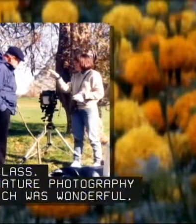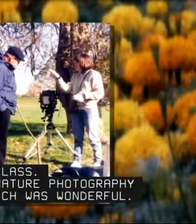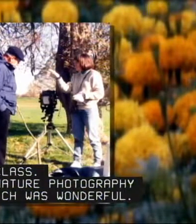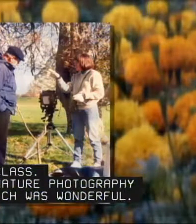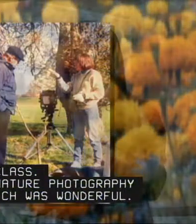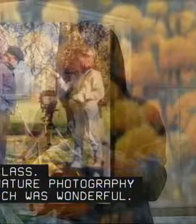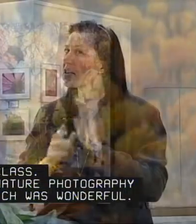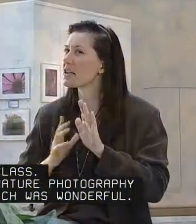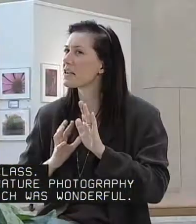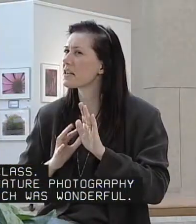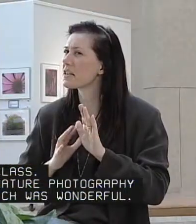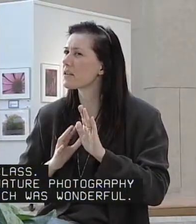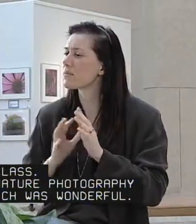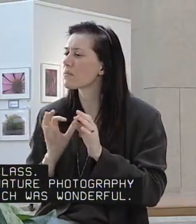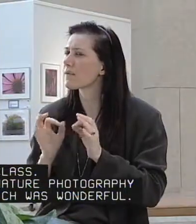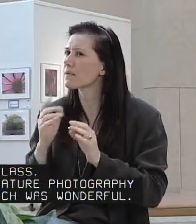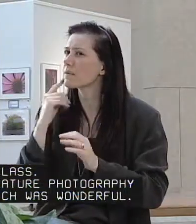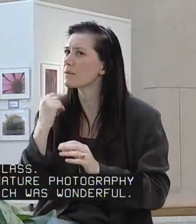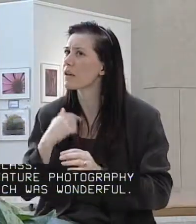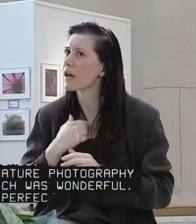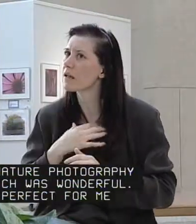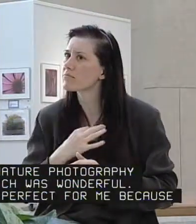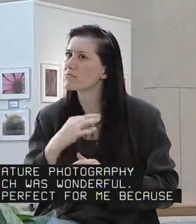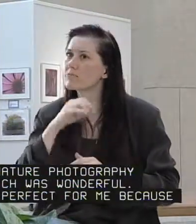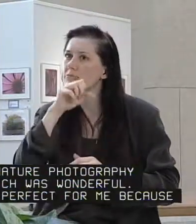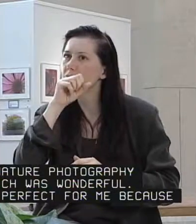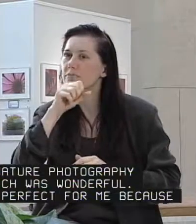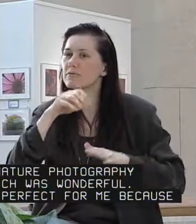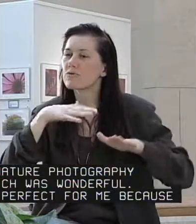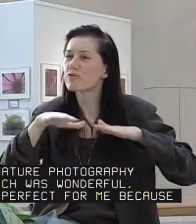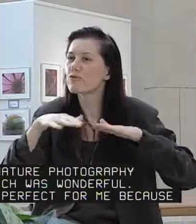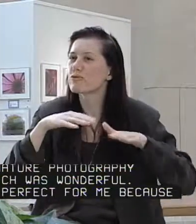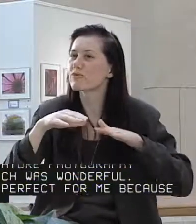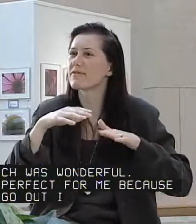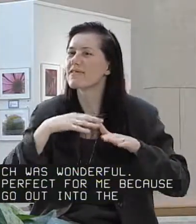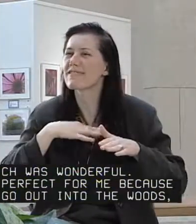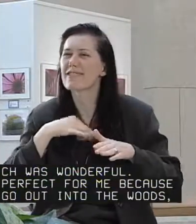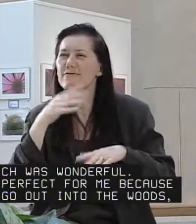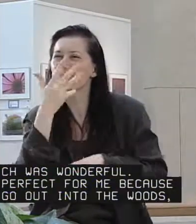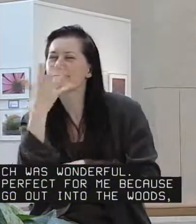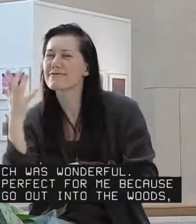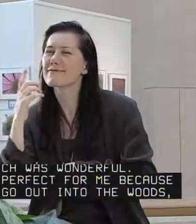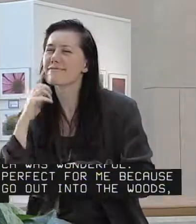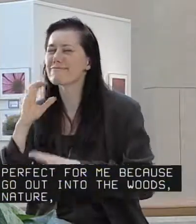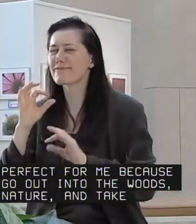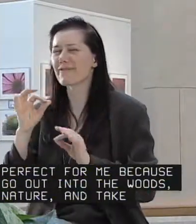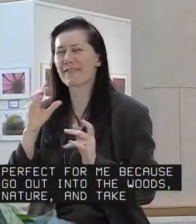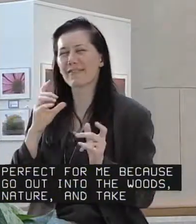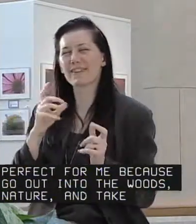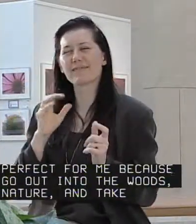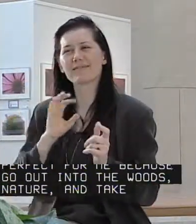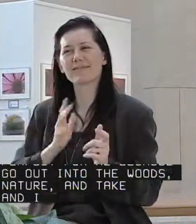which was wonderful. It was so perfect for me because I loved to go out into the woods, be out in nature and take pictures.